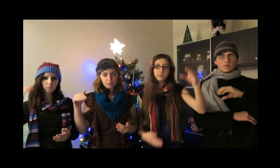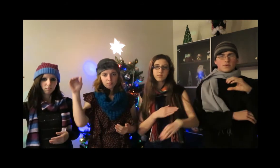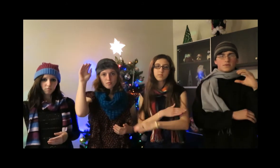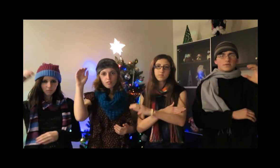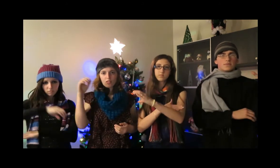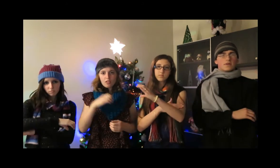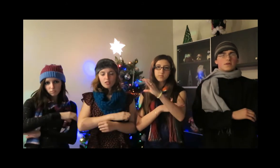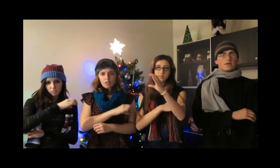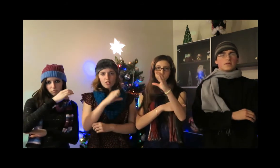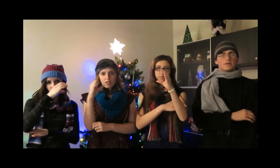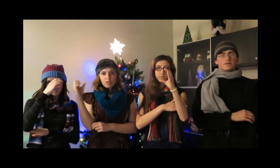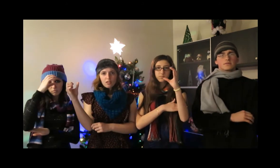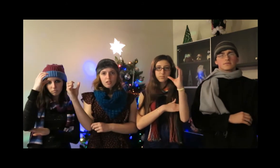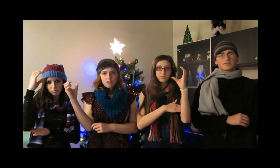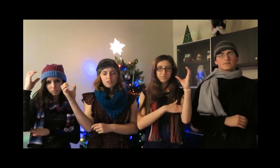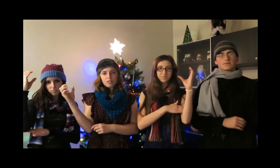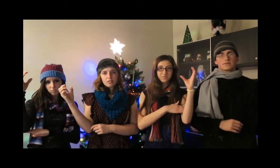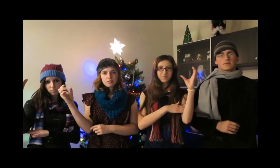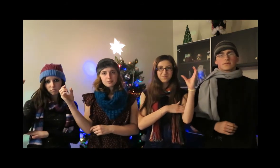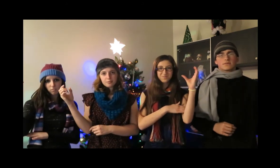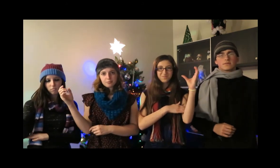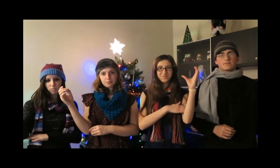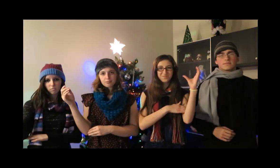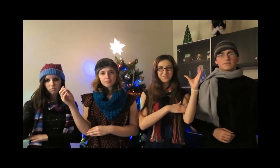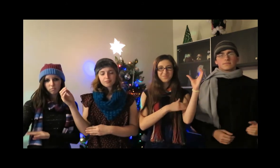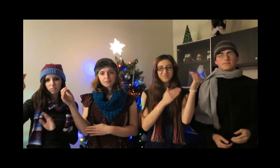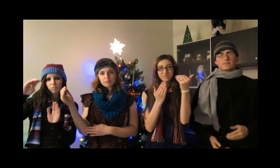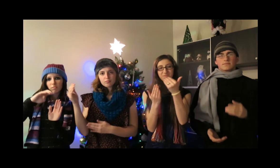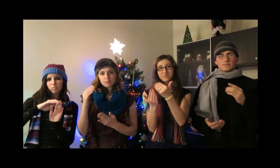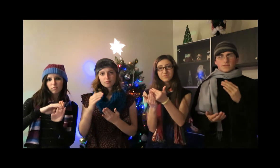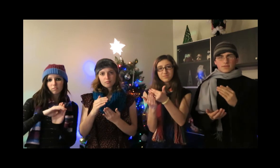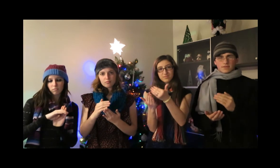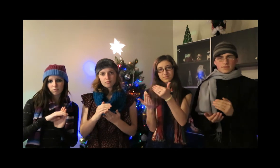list